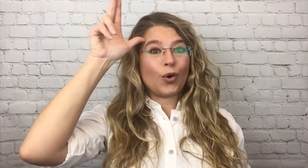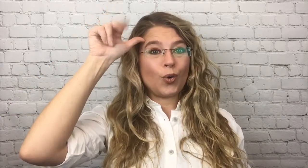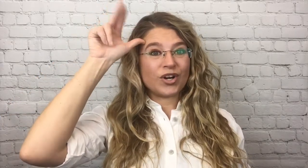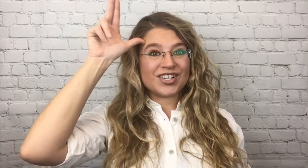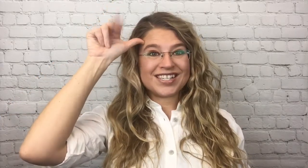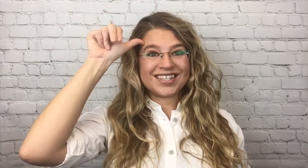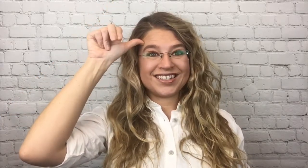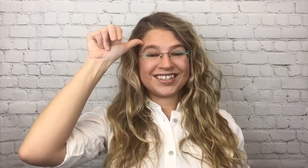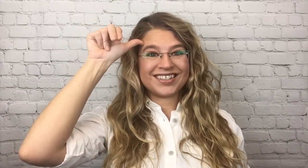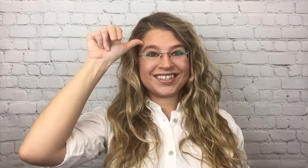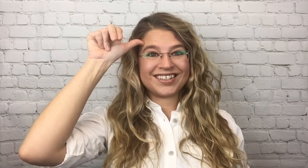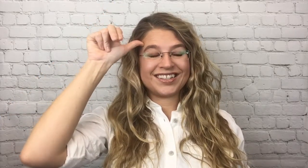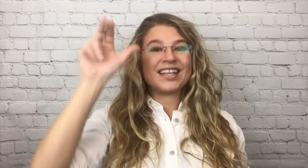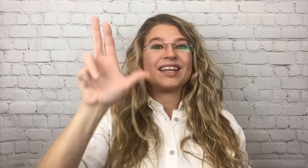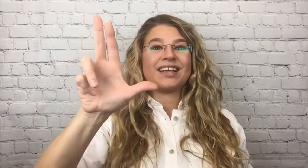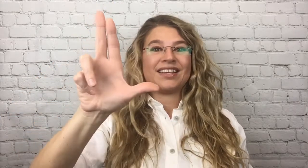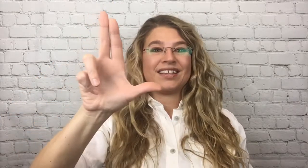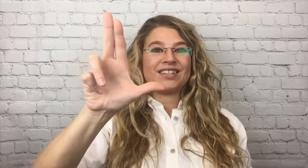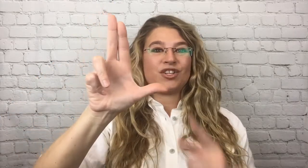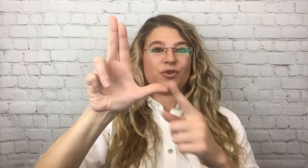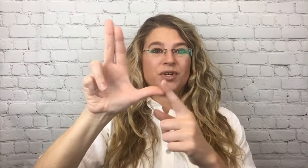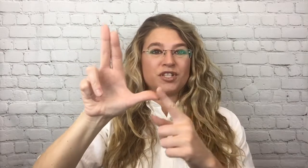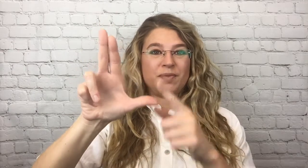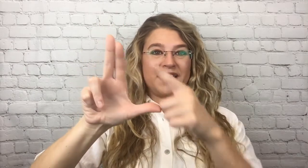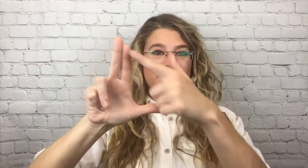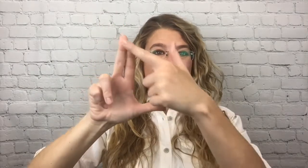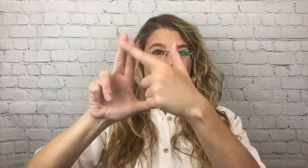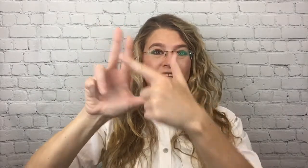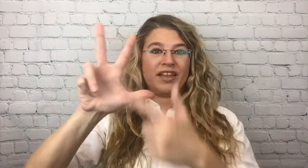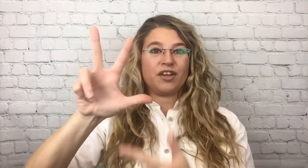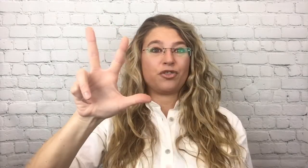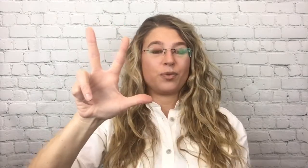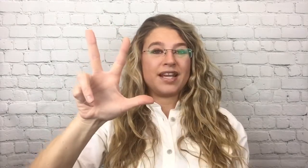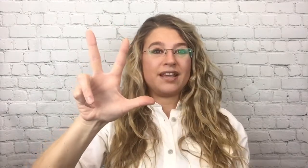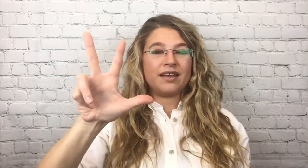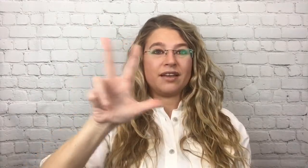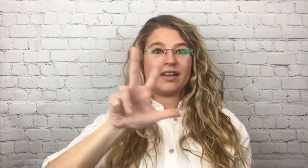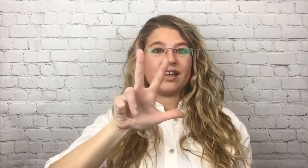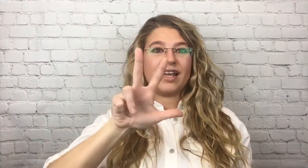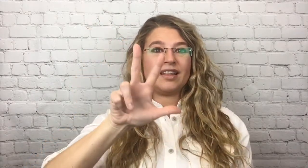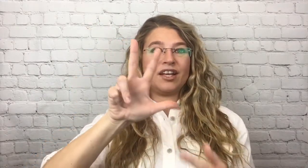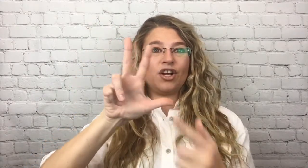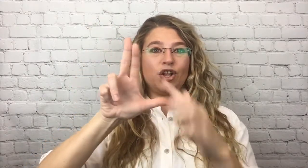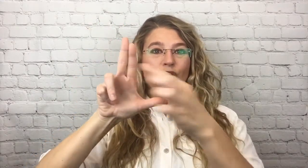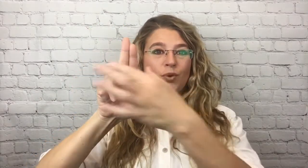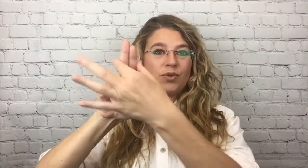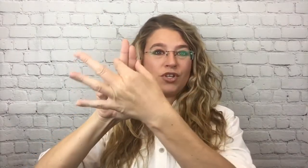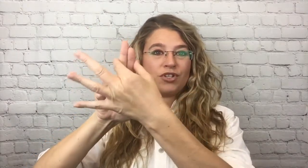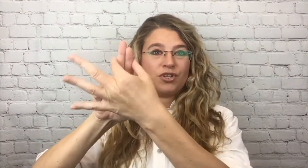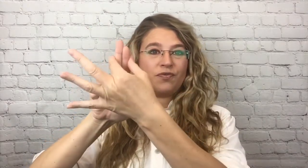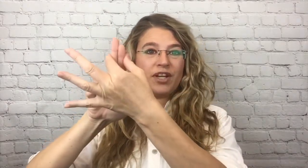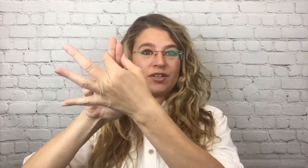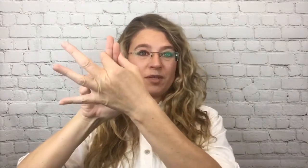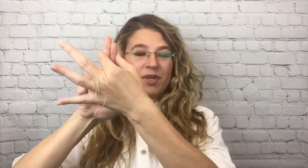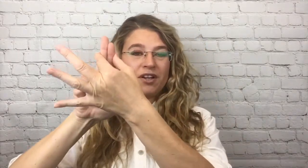Horse. Horse. So you're going to make like a three and then close your two fingers up here